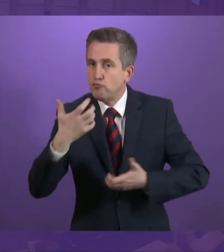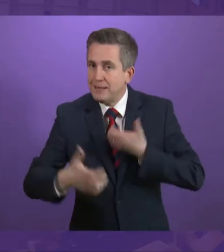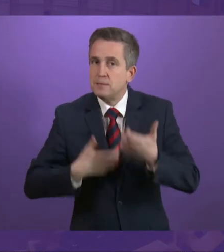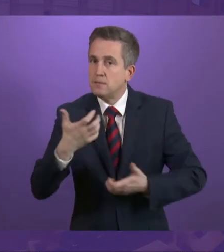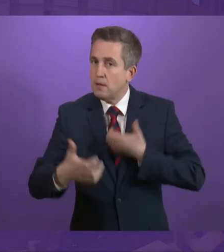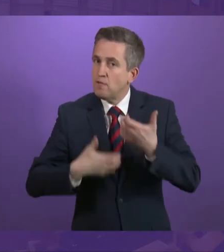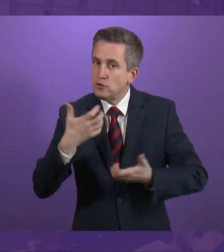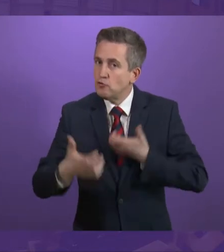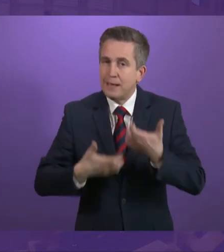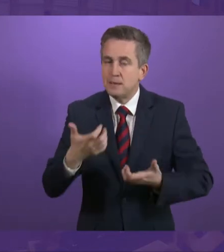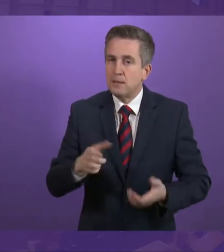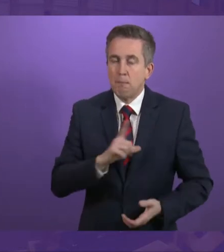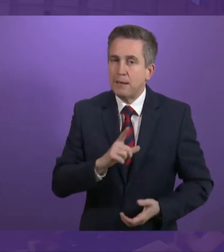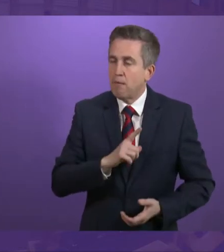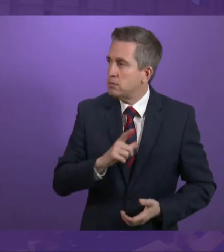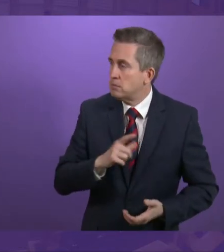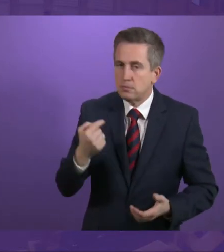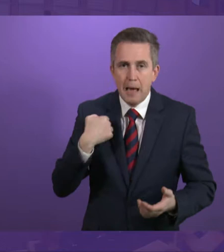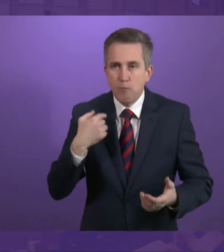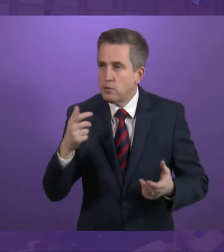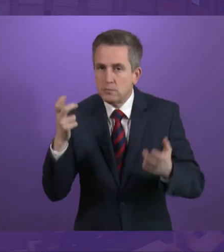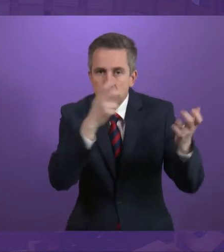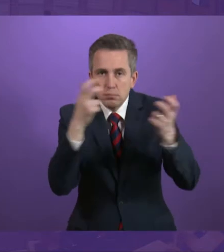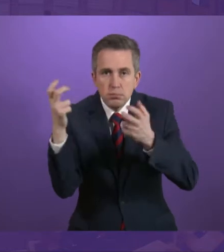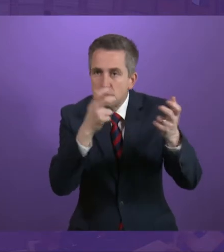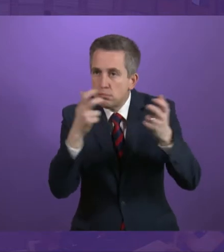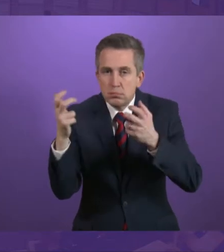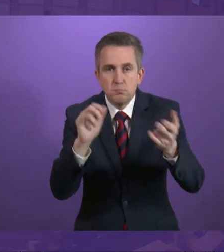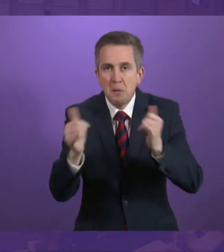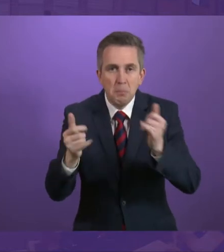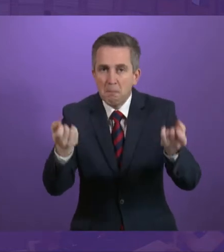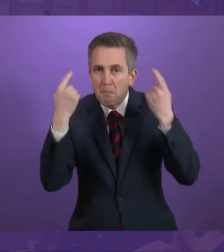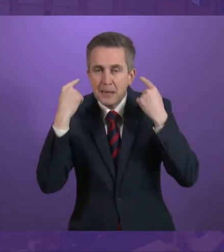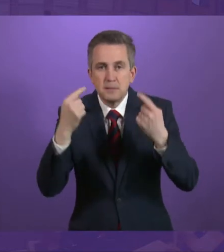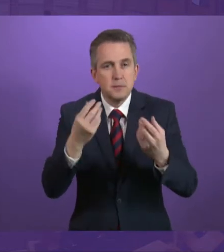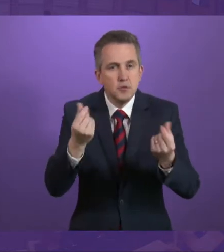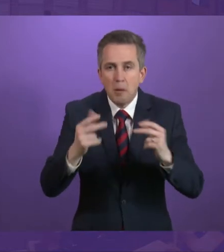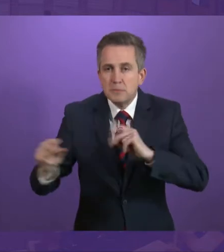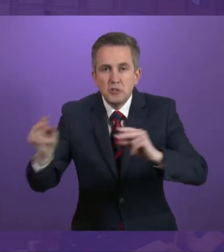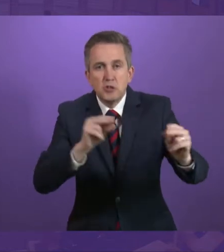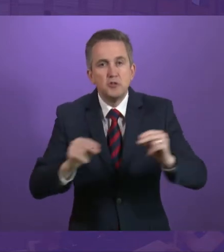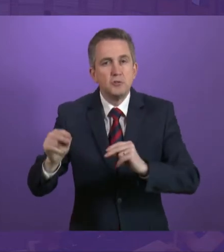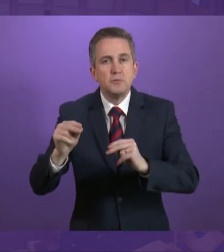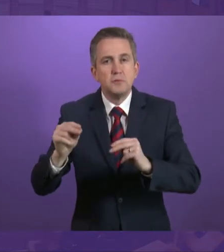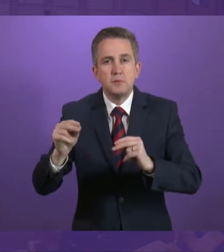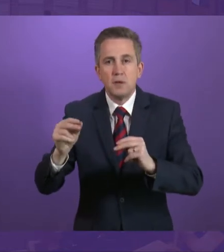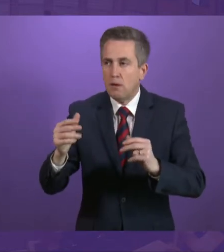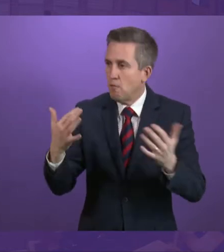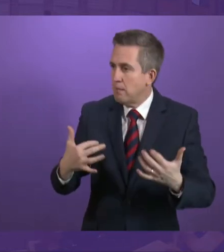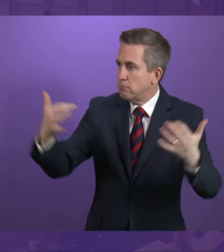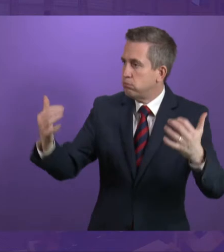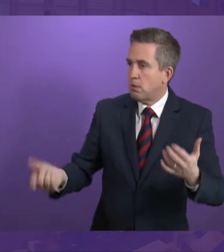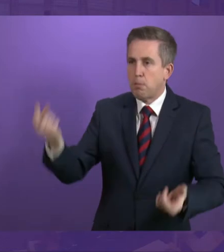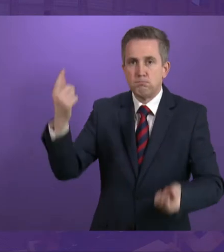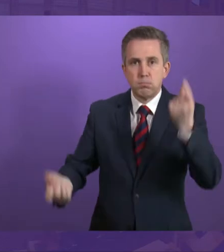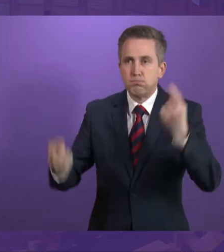being unable to hear discussions clearly. Sometimes in the Chamber, when there were interventions from said and straight positions,